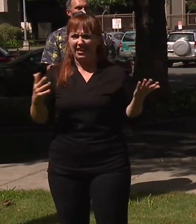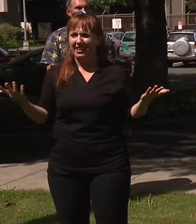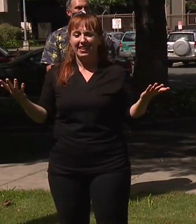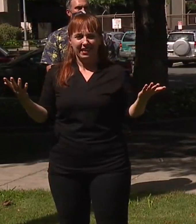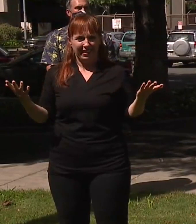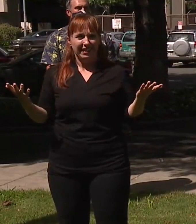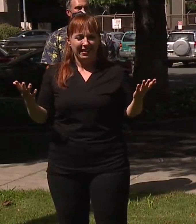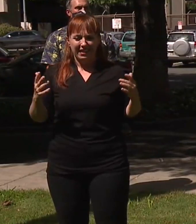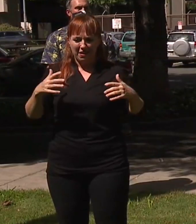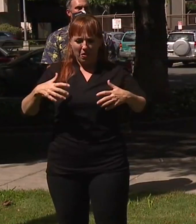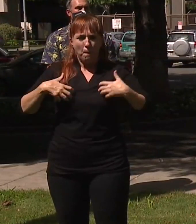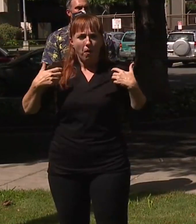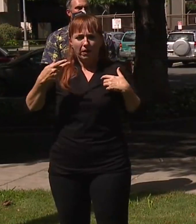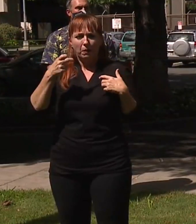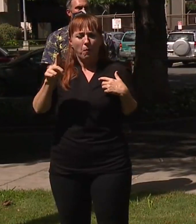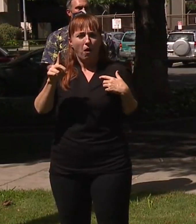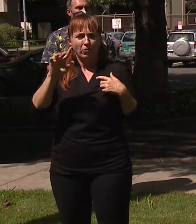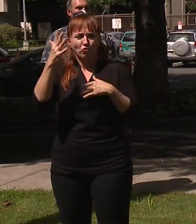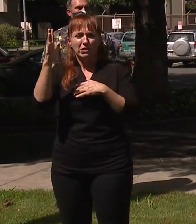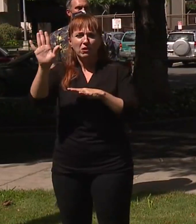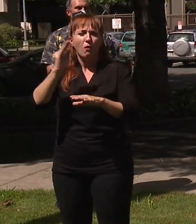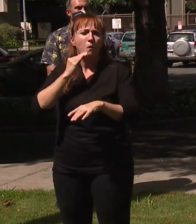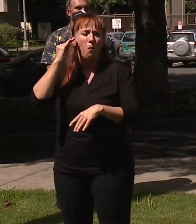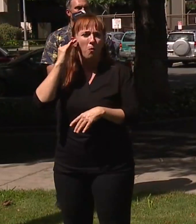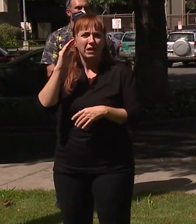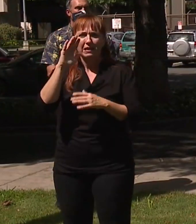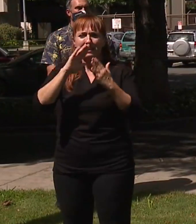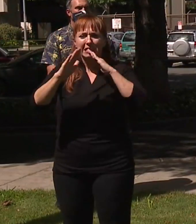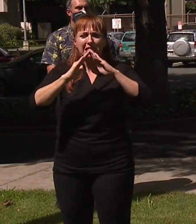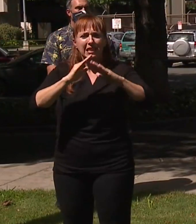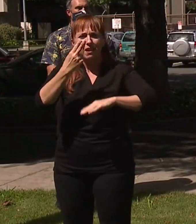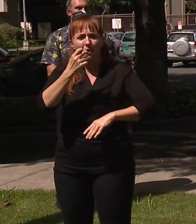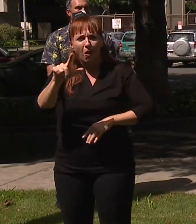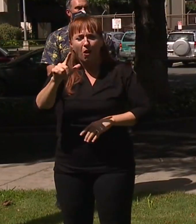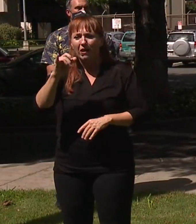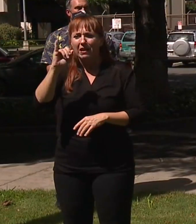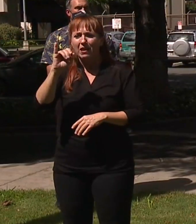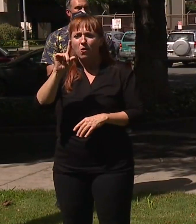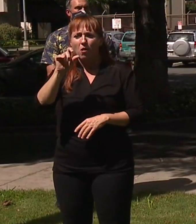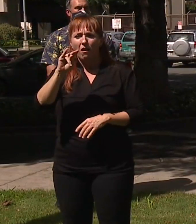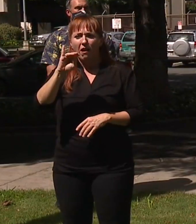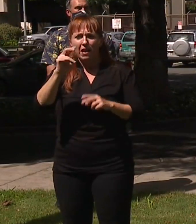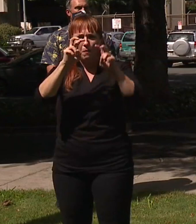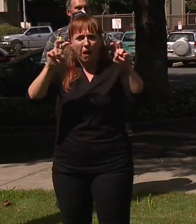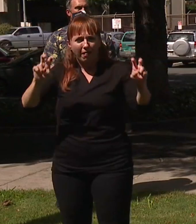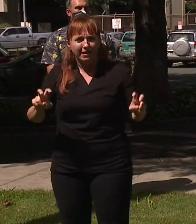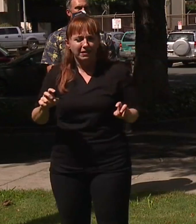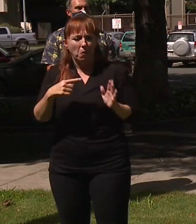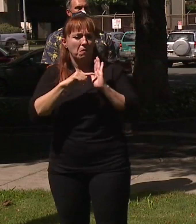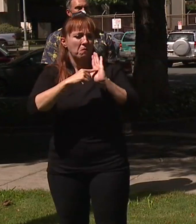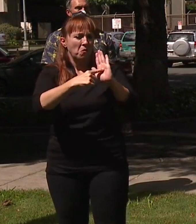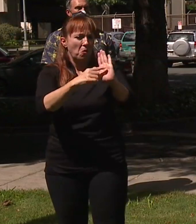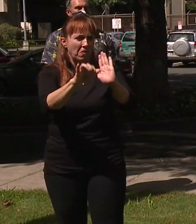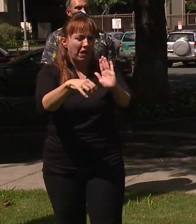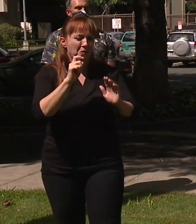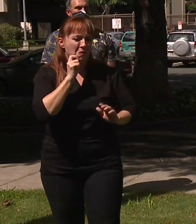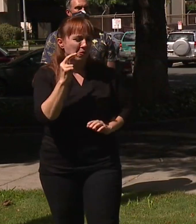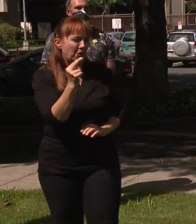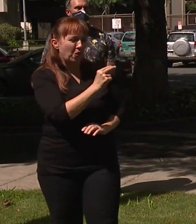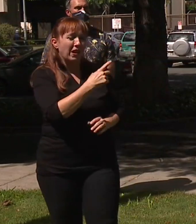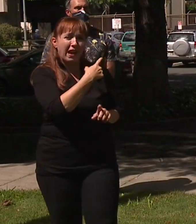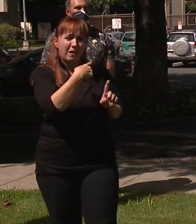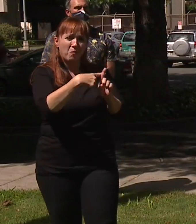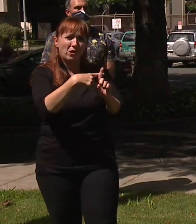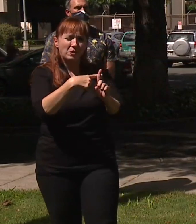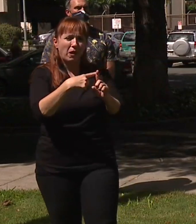center in all the monkey pod trees, City Hall here and the Ilani Palace. So, anyway, I just wanted to point out. They're really cool looking and it is